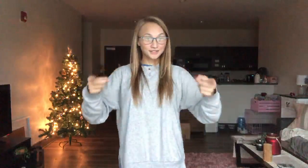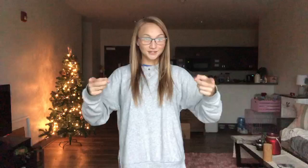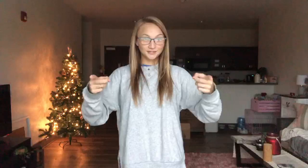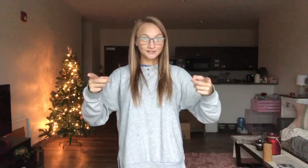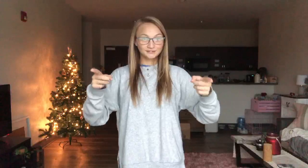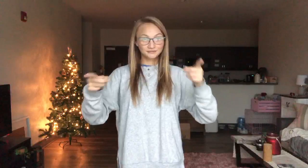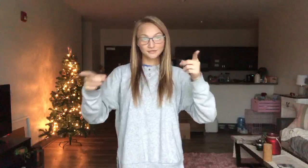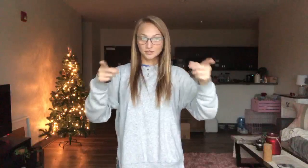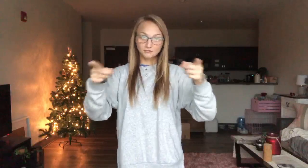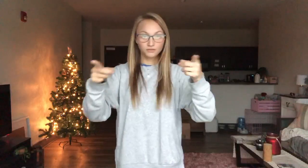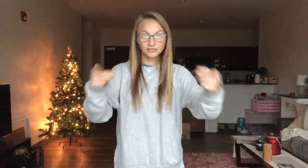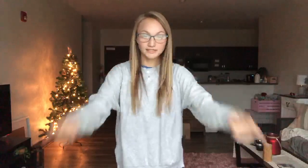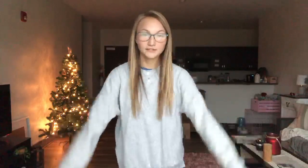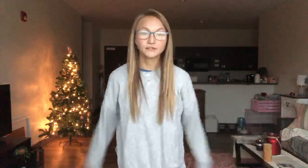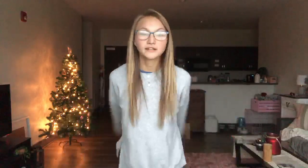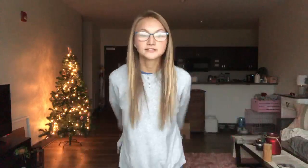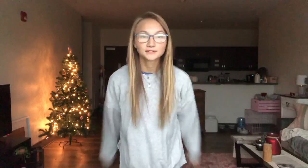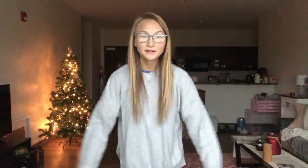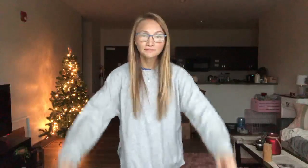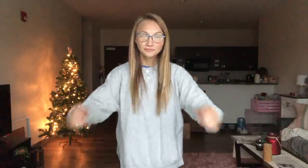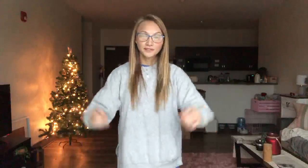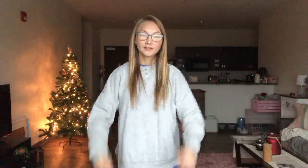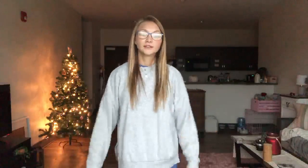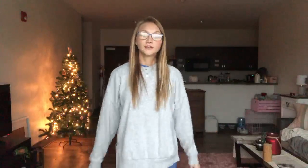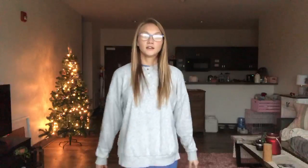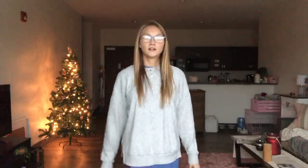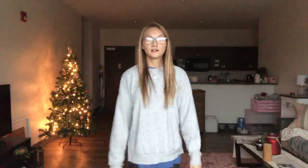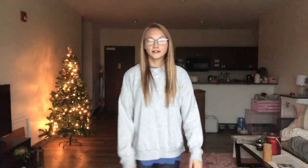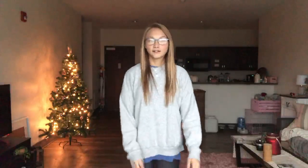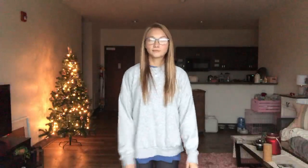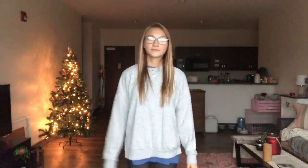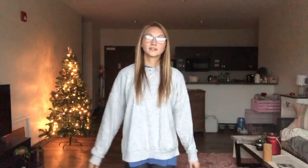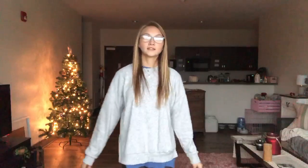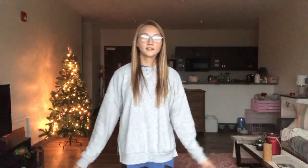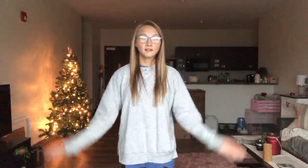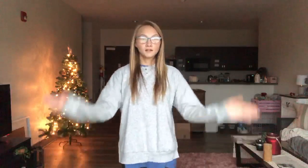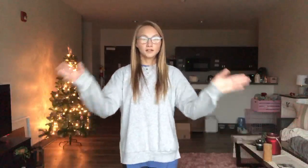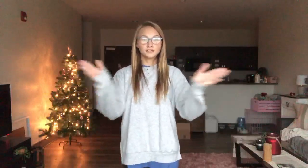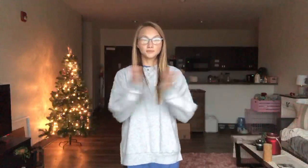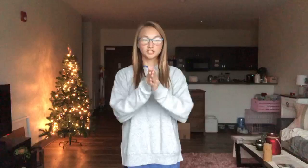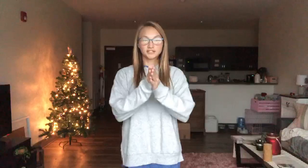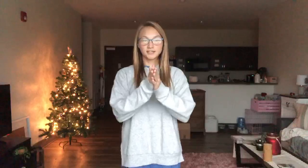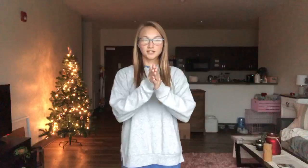you. I'm going to point to everyone else, okay? Alrighty, let's smash it together.